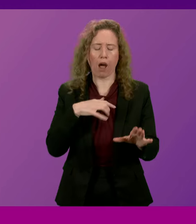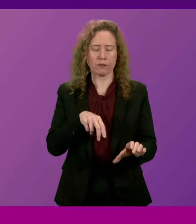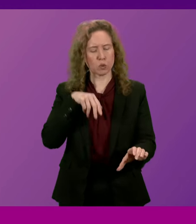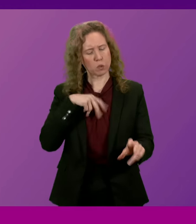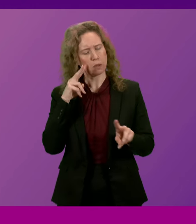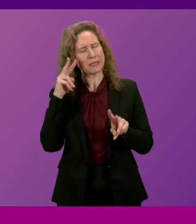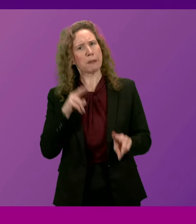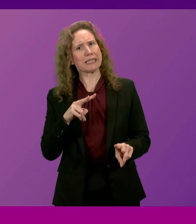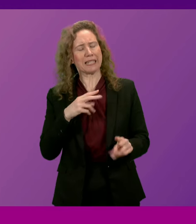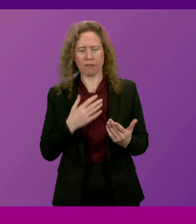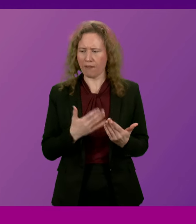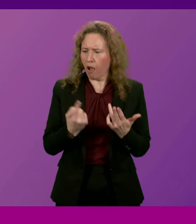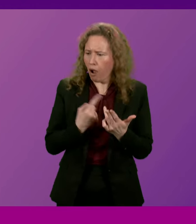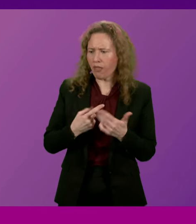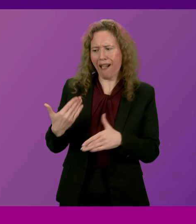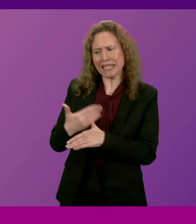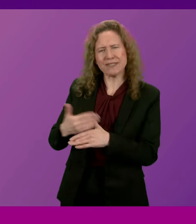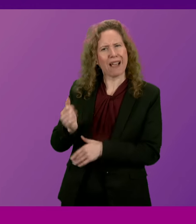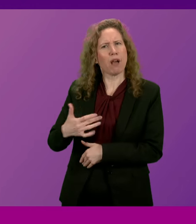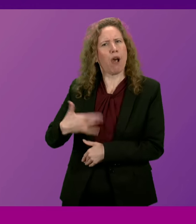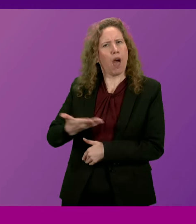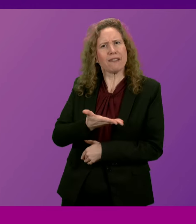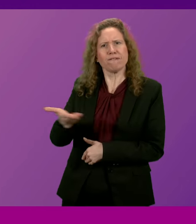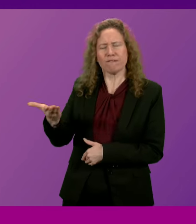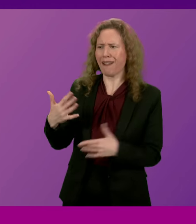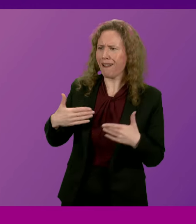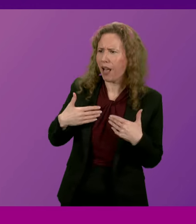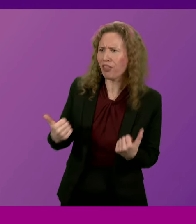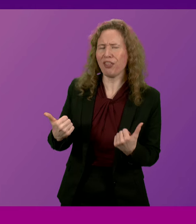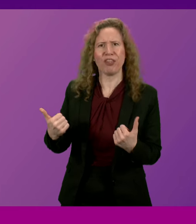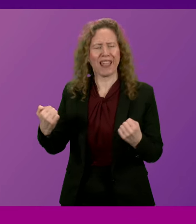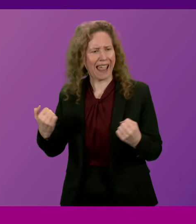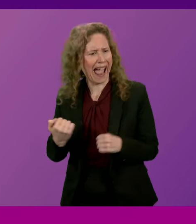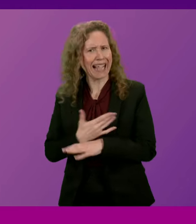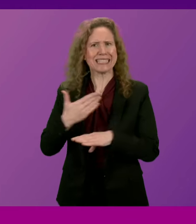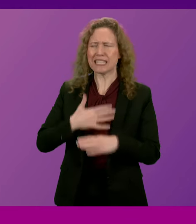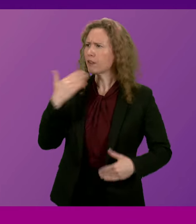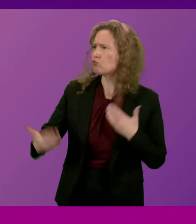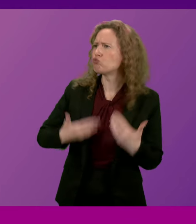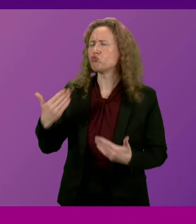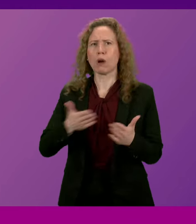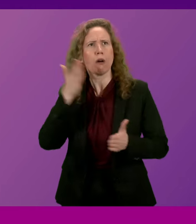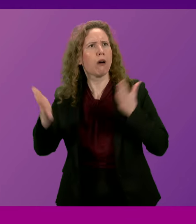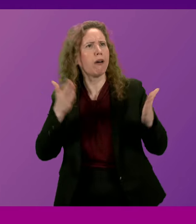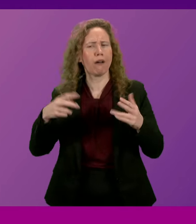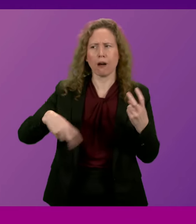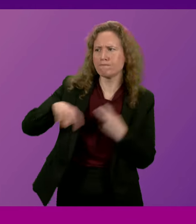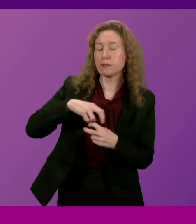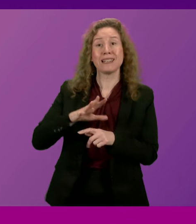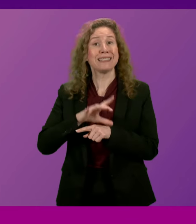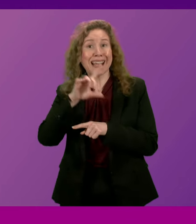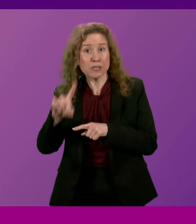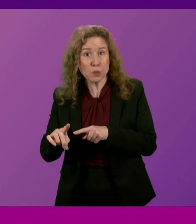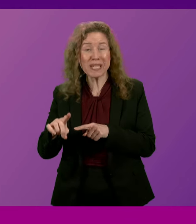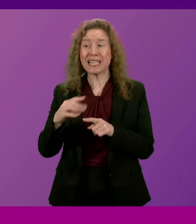activities, so encouraging healthy active lifestyles is important too. Next week is Women and